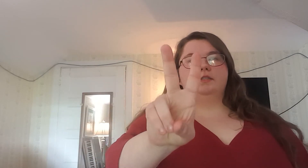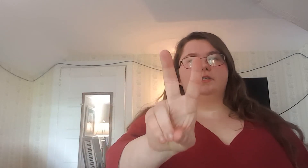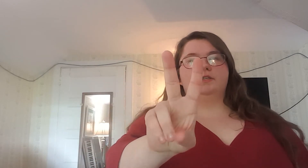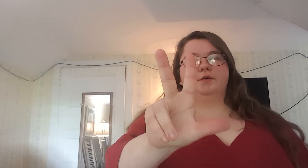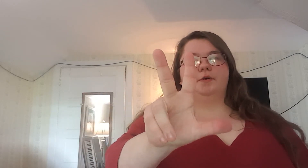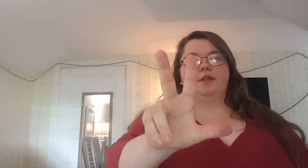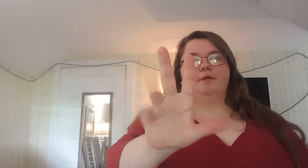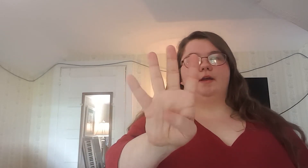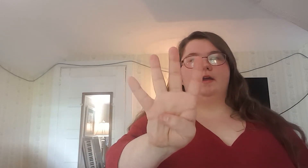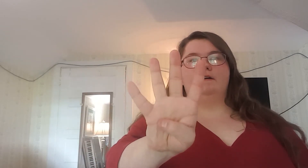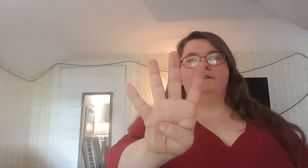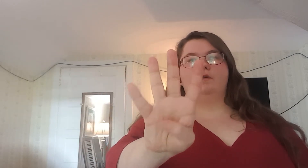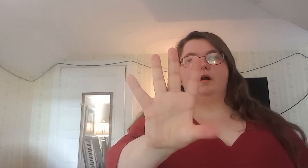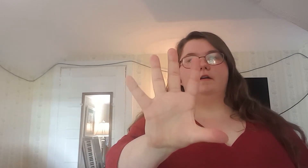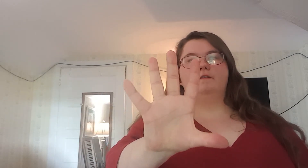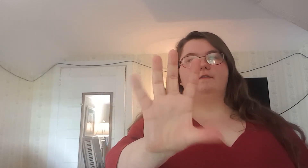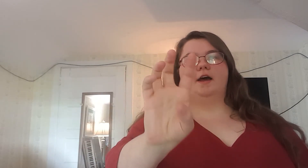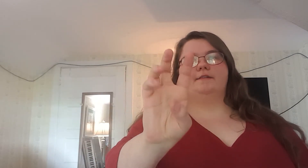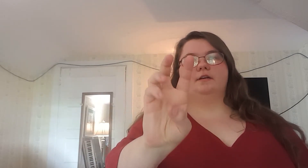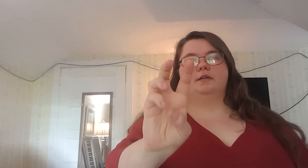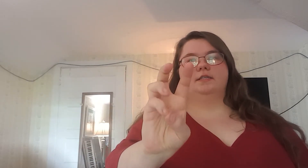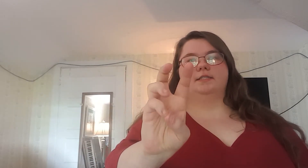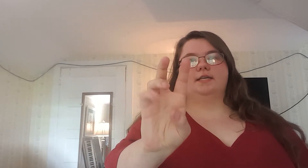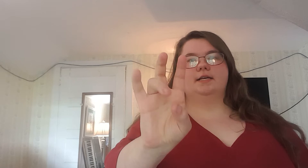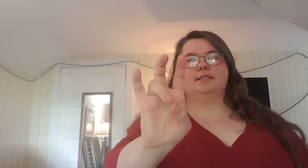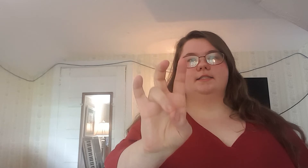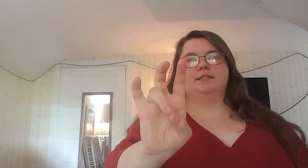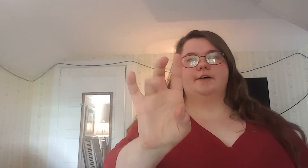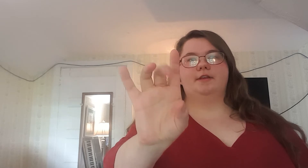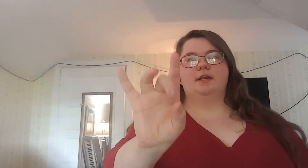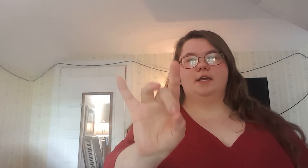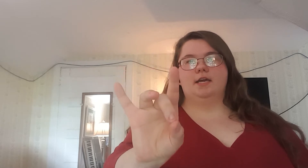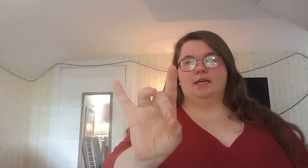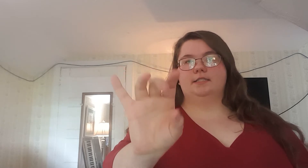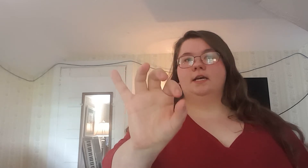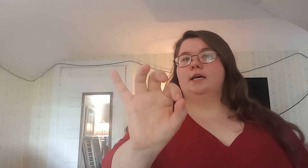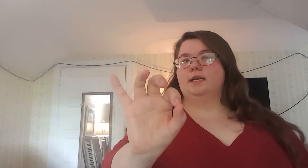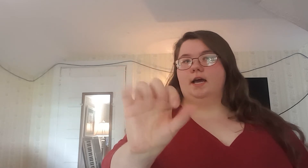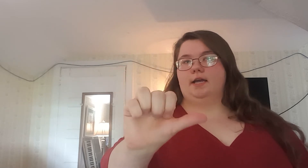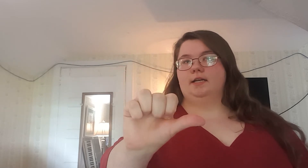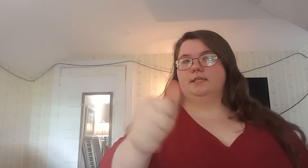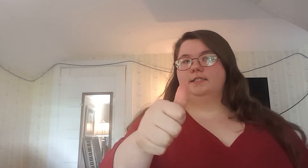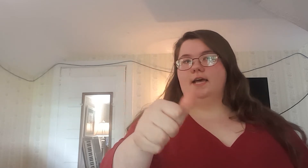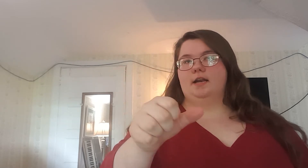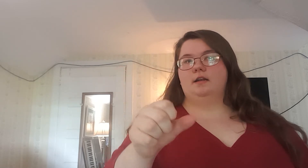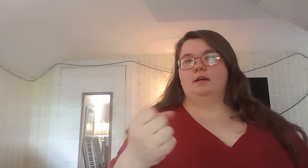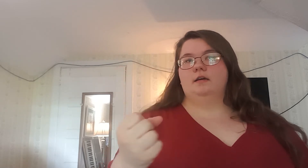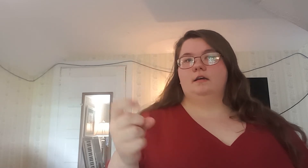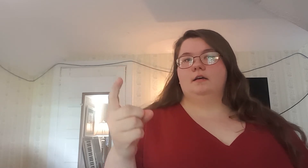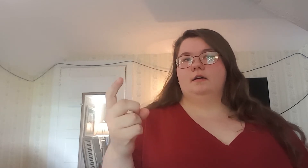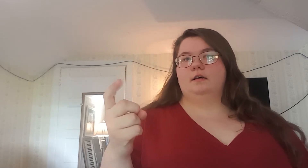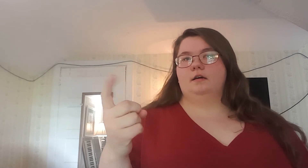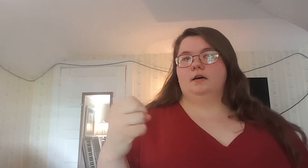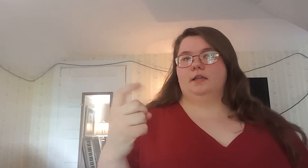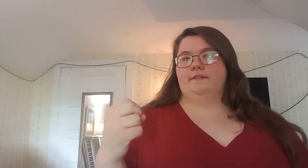2, 3, 4, 5, 6, 7, 8, 9, 10, 11,